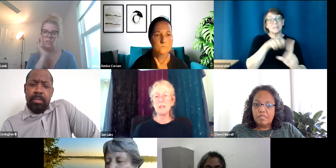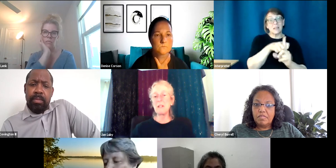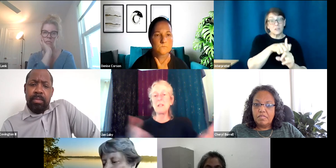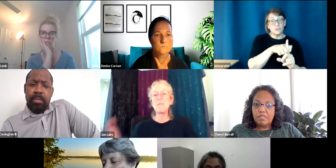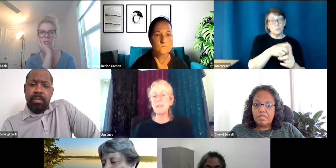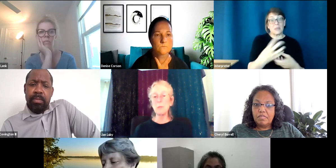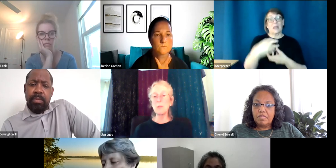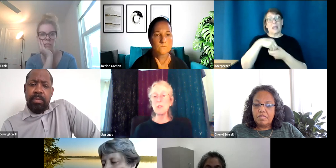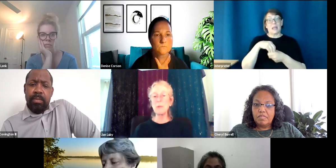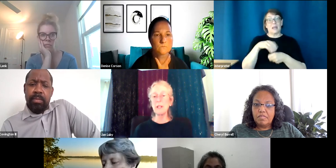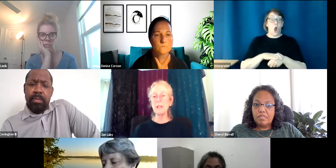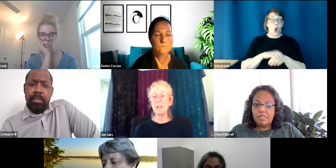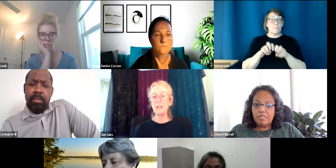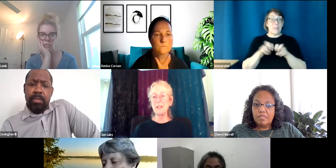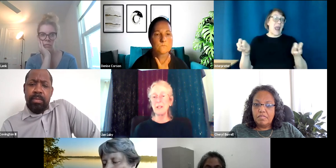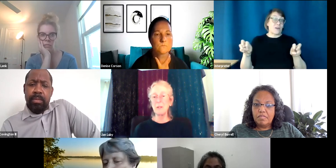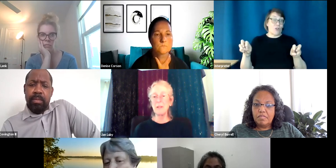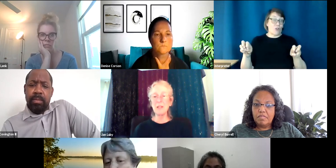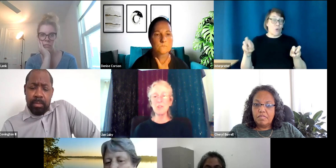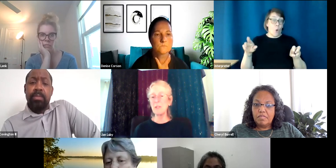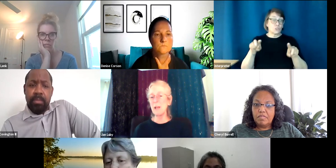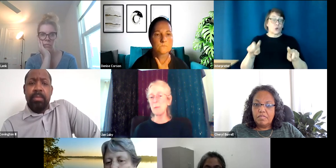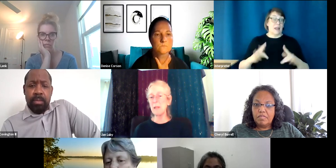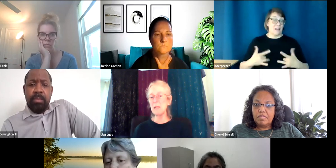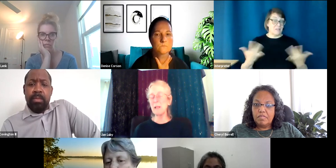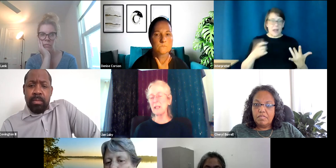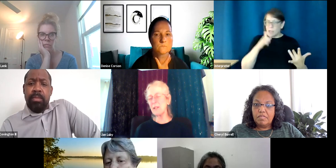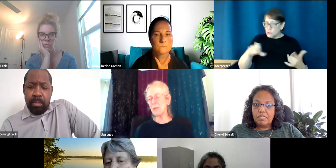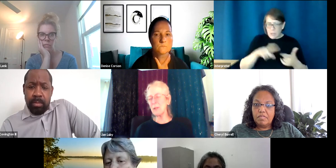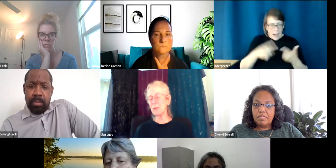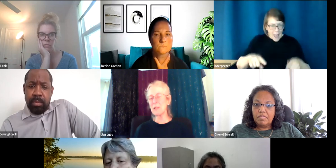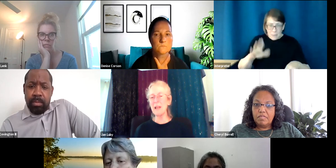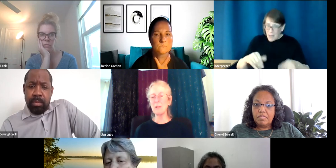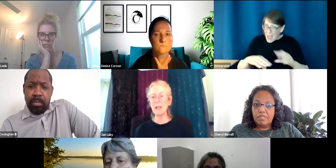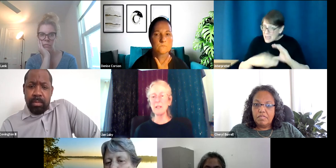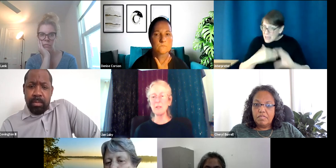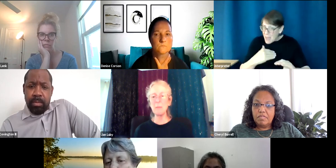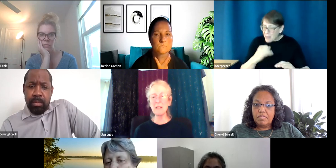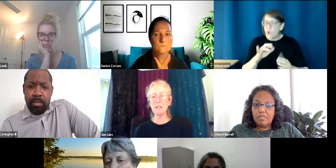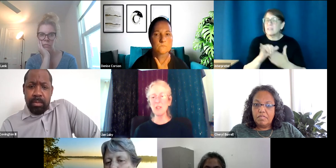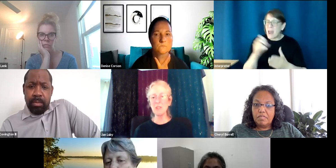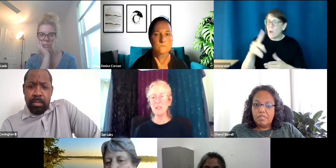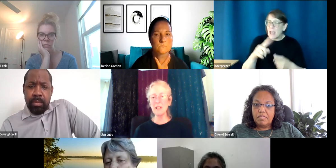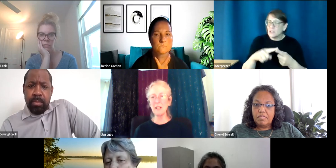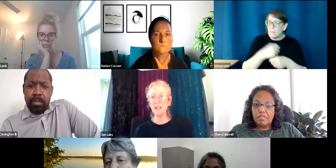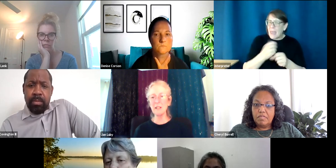an event that we're doing, that shouldn't happen by email either? Or is that okay to make suggestions like that?